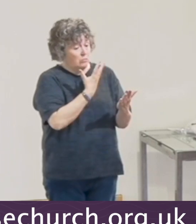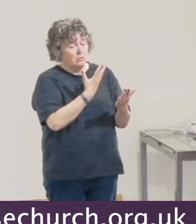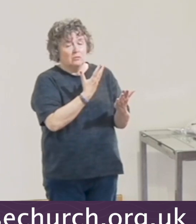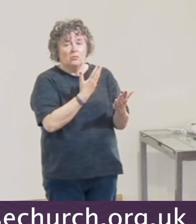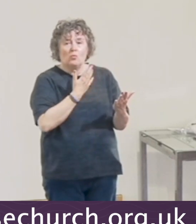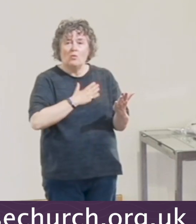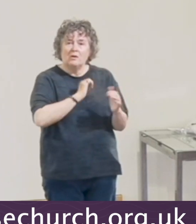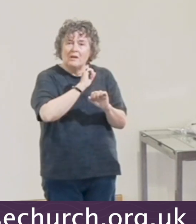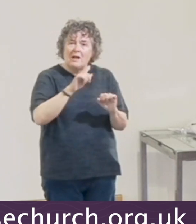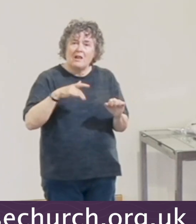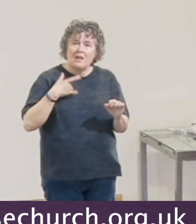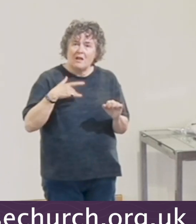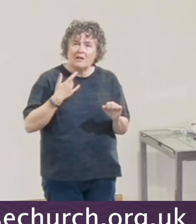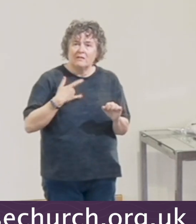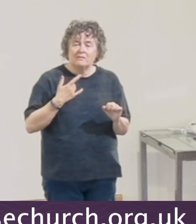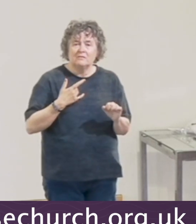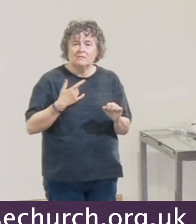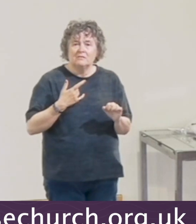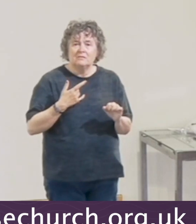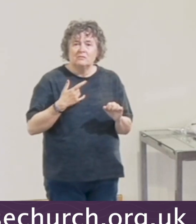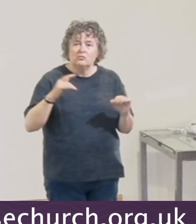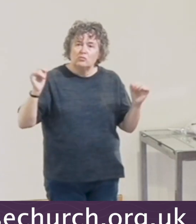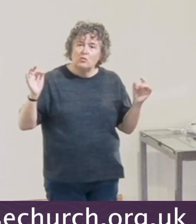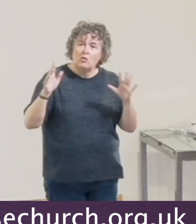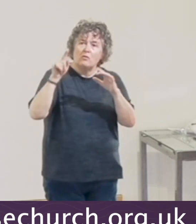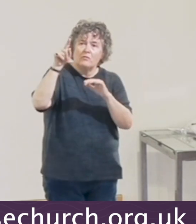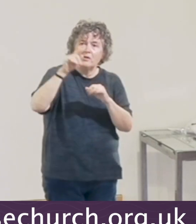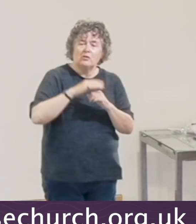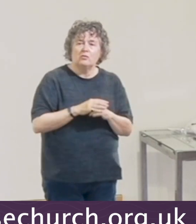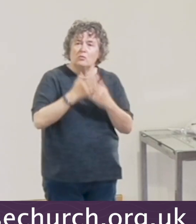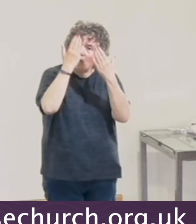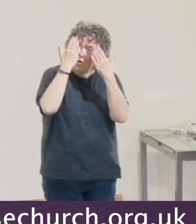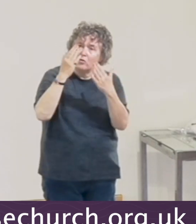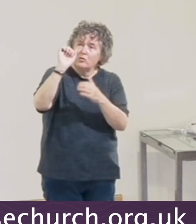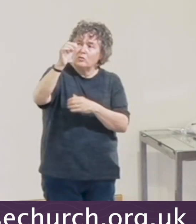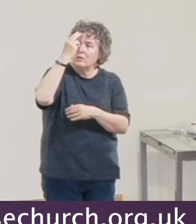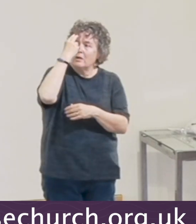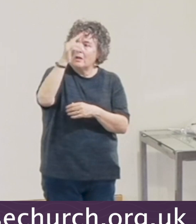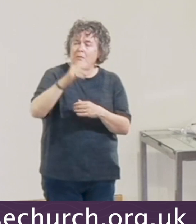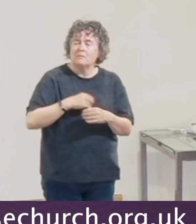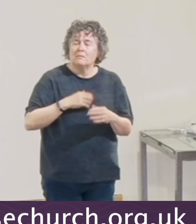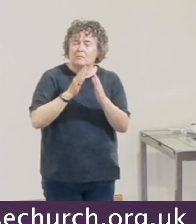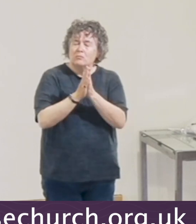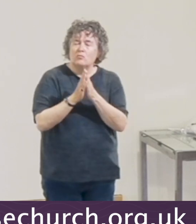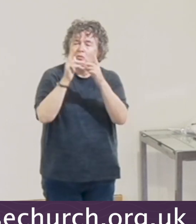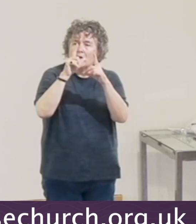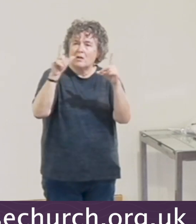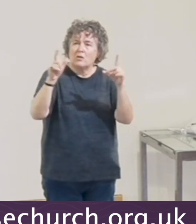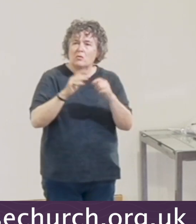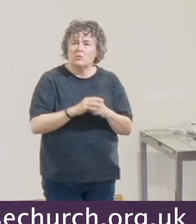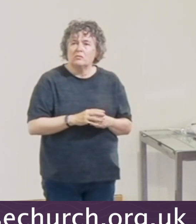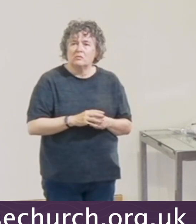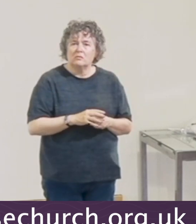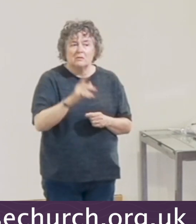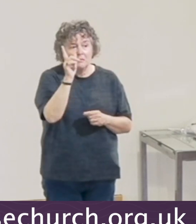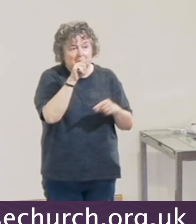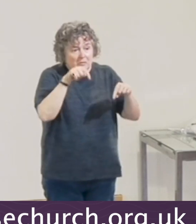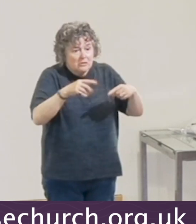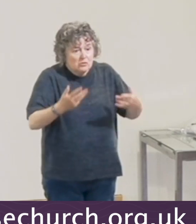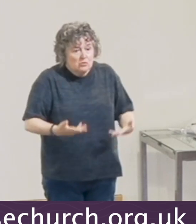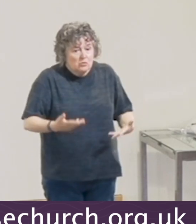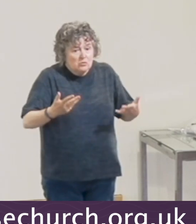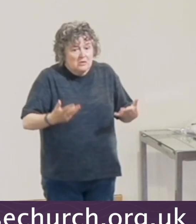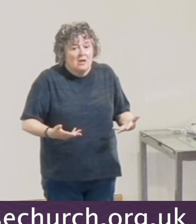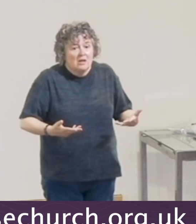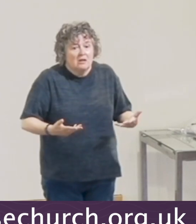to live our lives in a way that brings glory and honour to your name. So I pray, Lord, that if there's people here today who